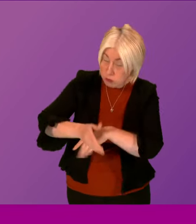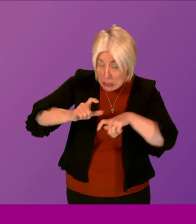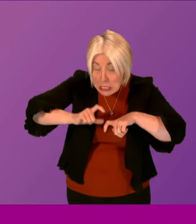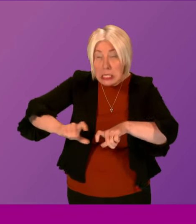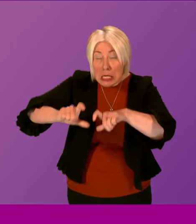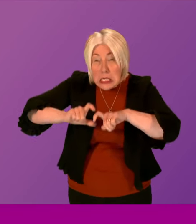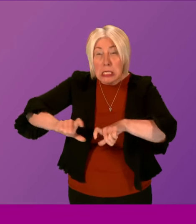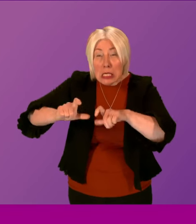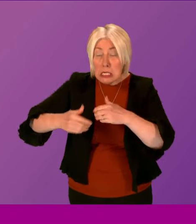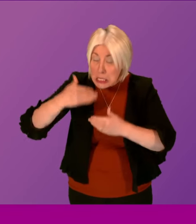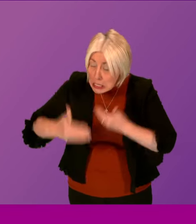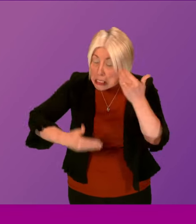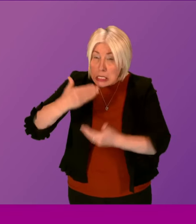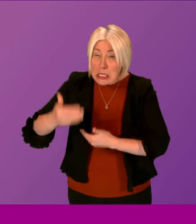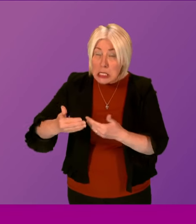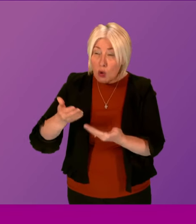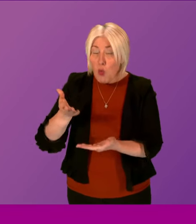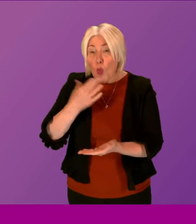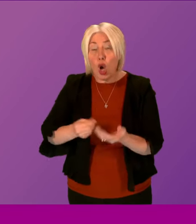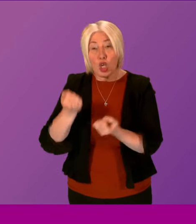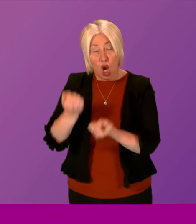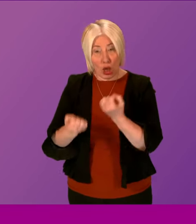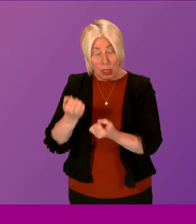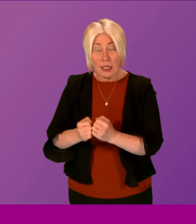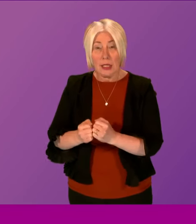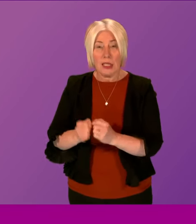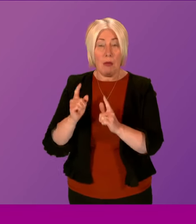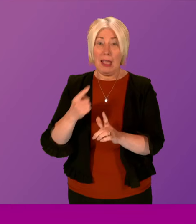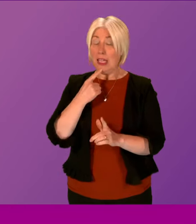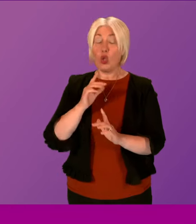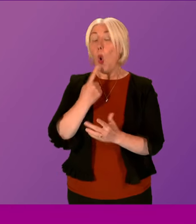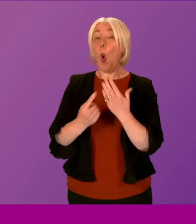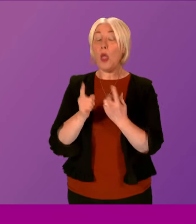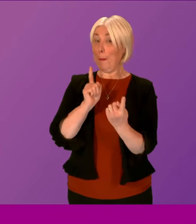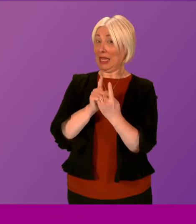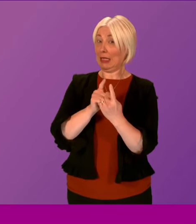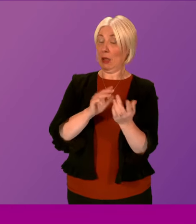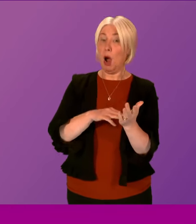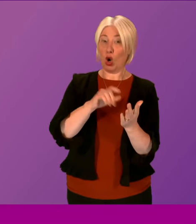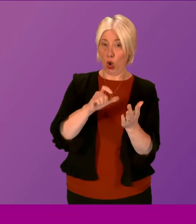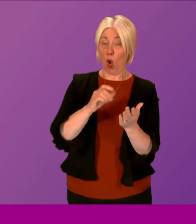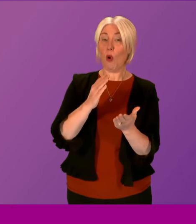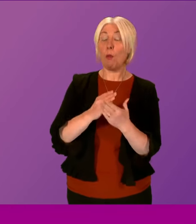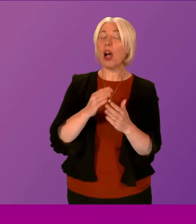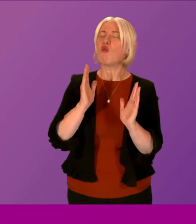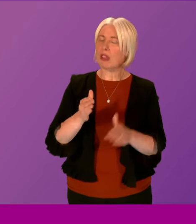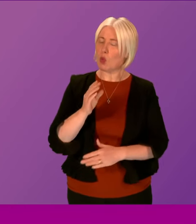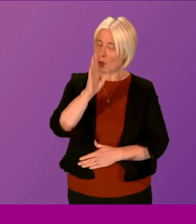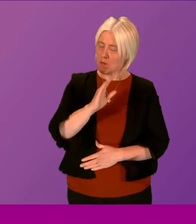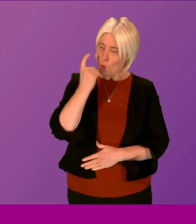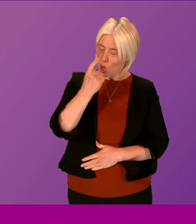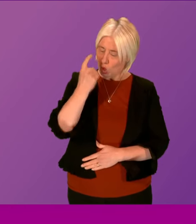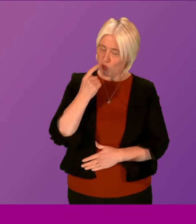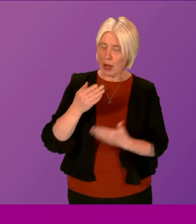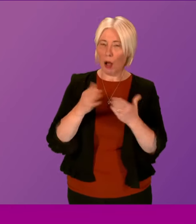for justice. But let me end once again by saying that we will not just meet with Margaret Caldwell, but are very seriously considering the option of a